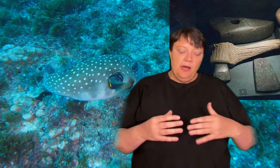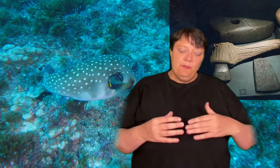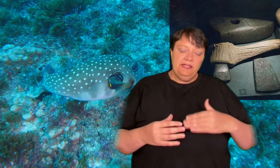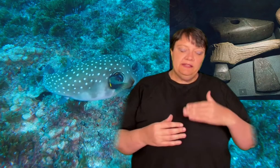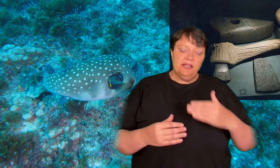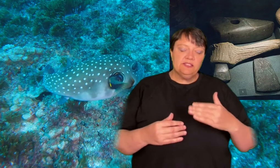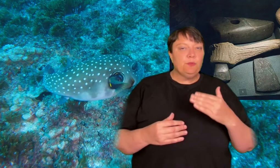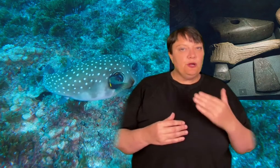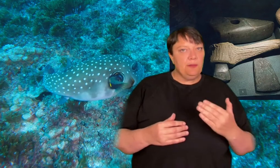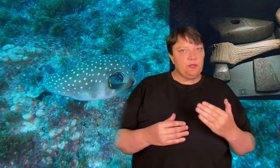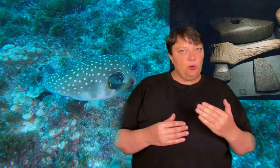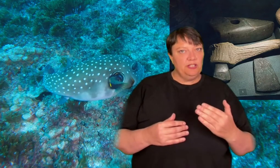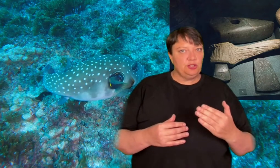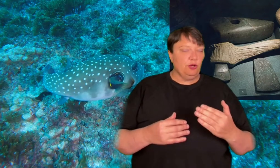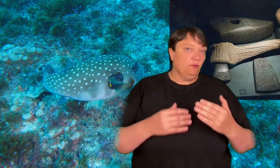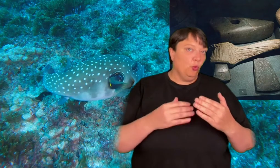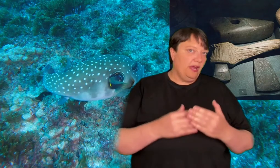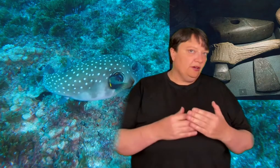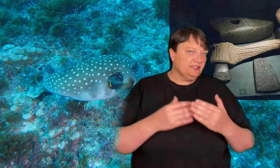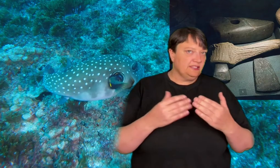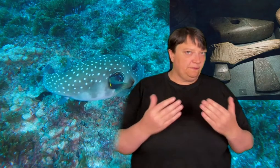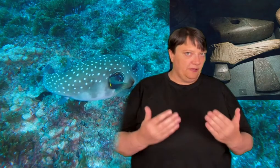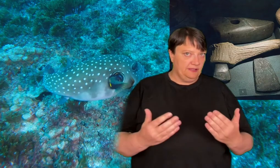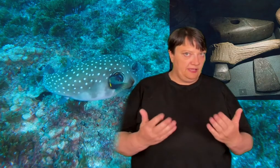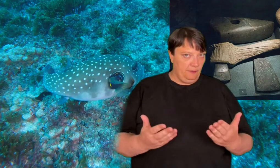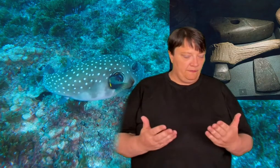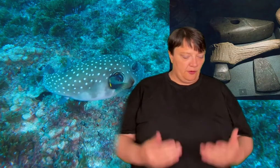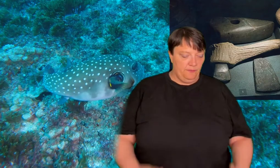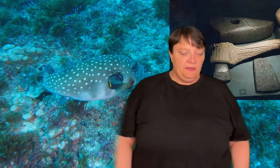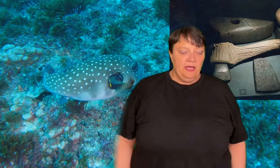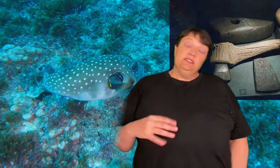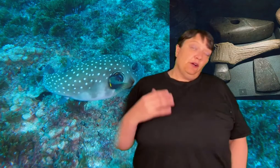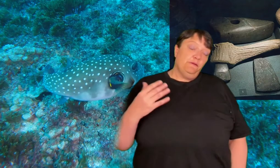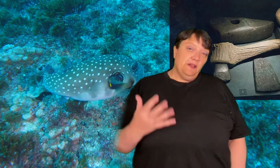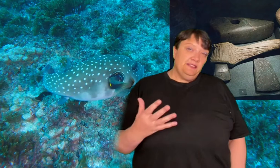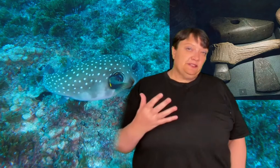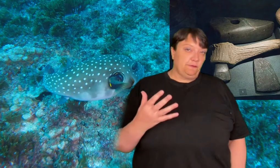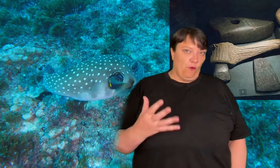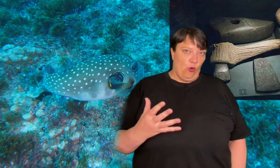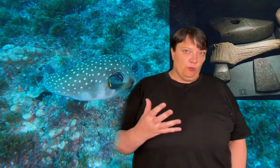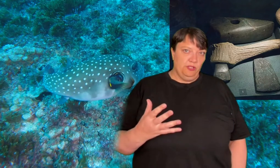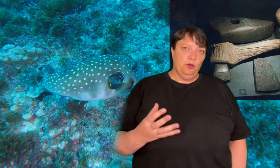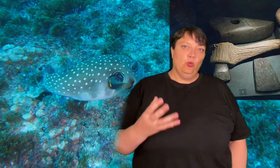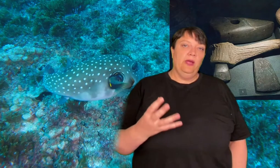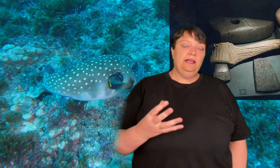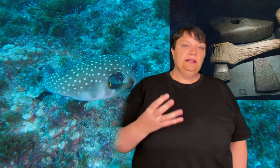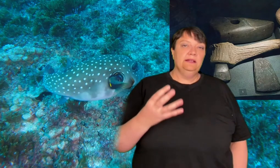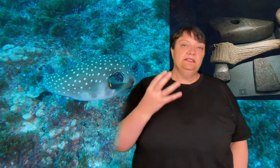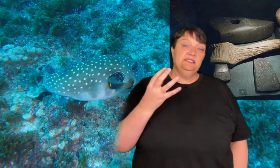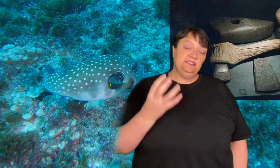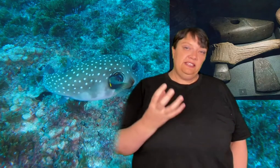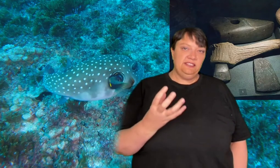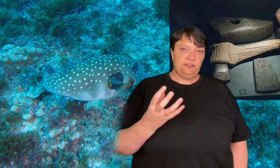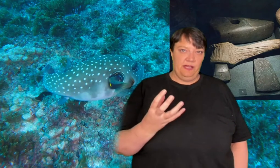but it does bring up the question of where does this flint come from? So flint is formed when